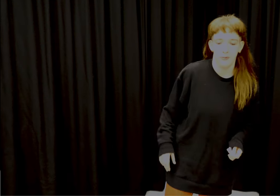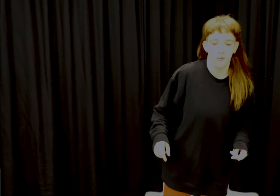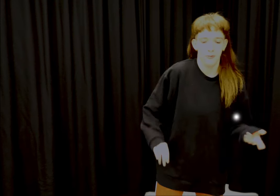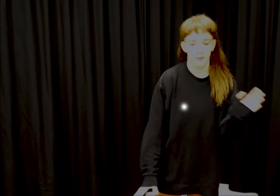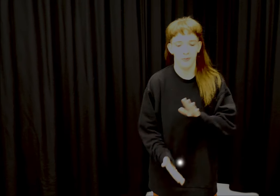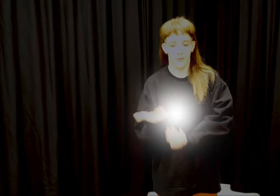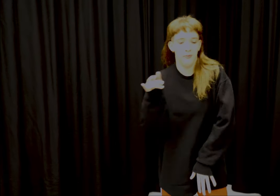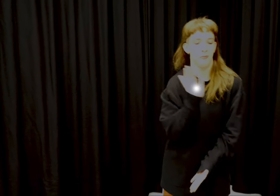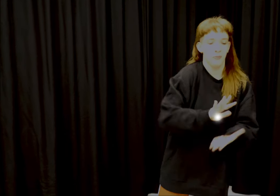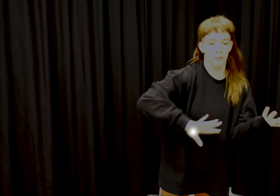dancing